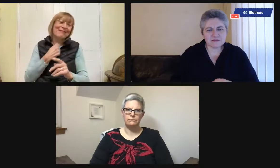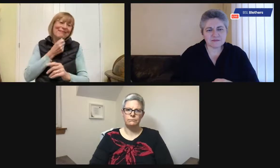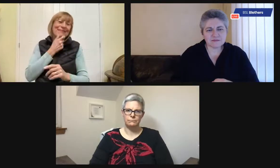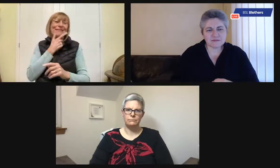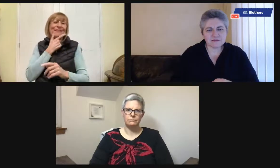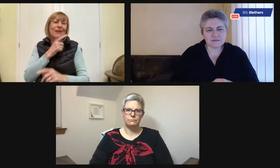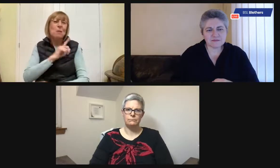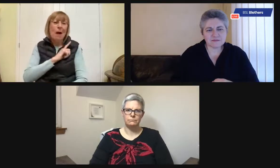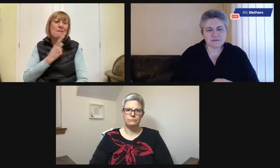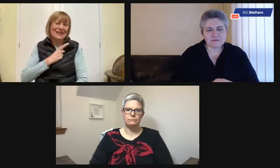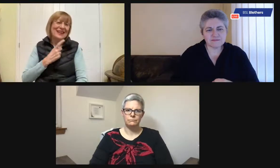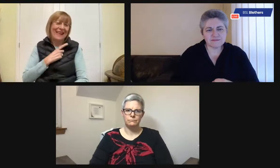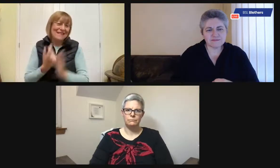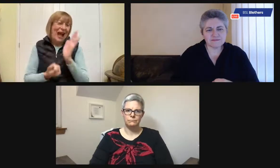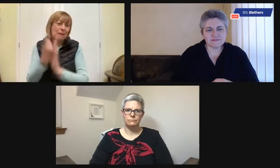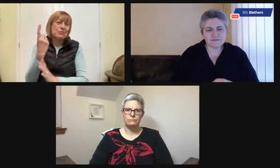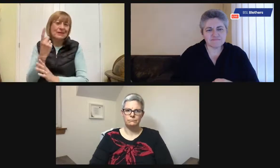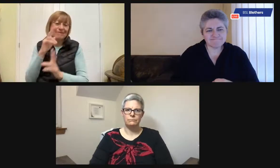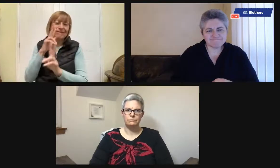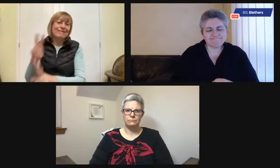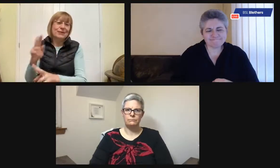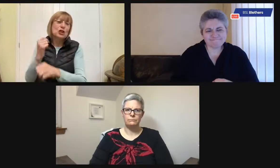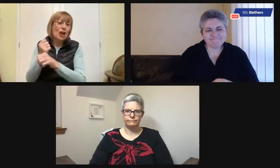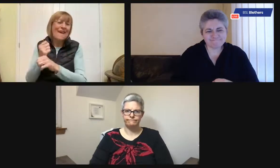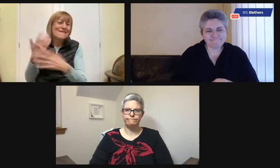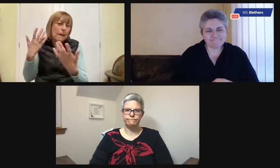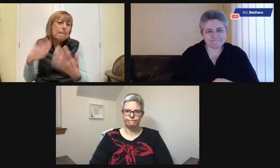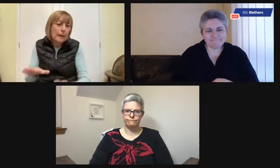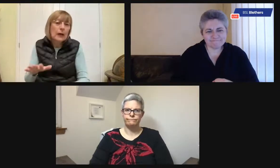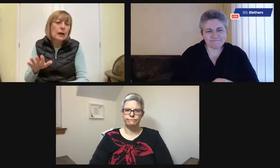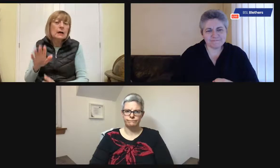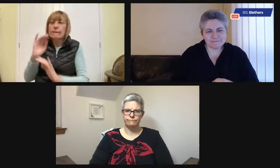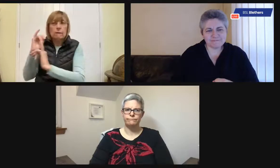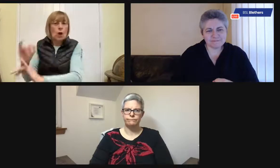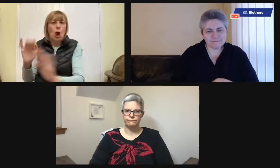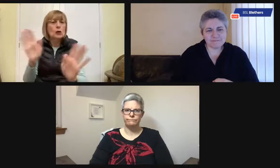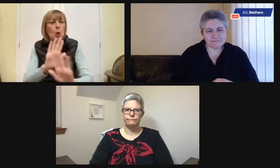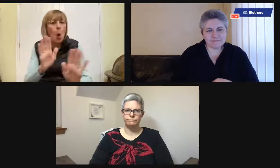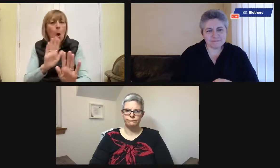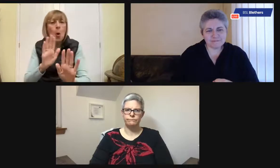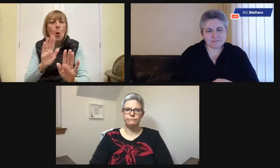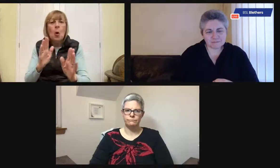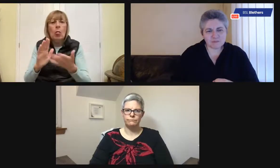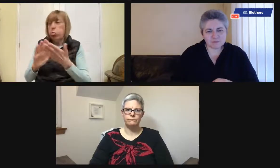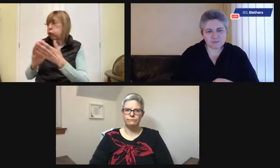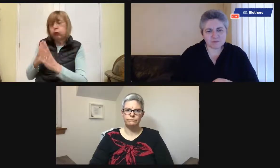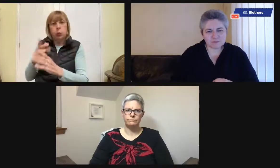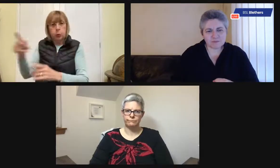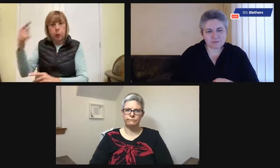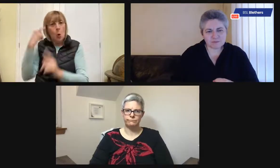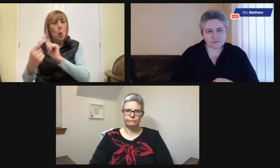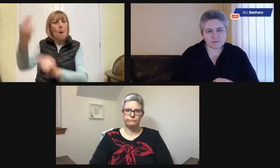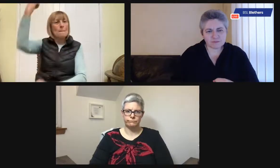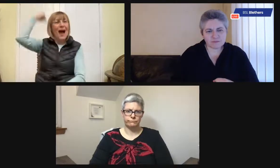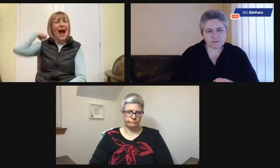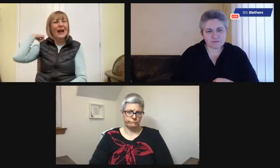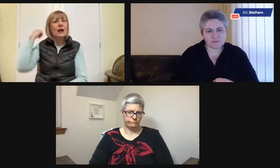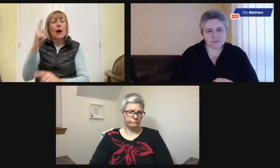Like Emma said, the example of putting the electric kettle on the hob made me smile because I've seen Jeff do that. You know, not his